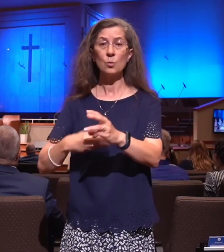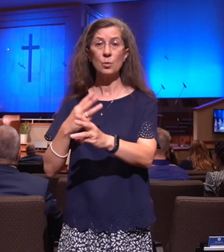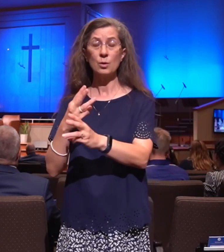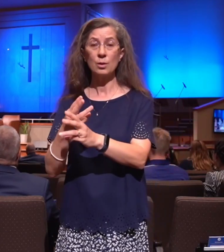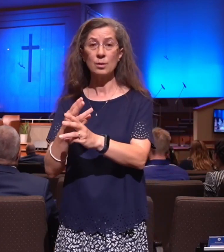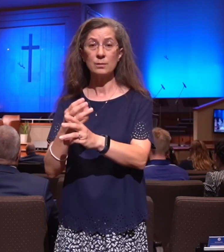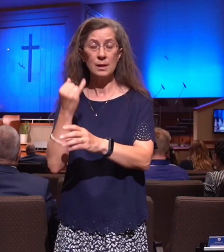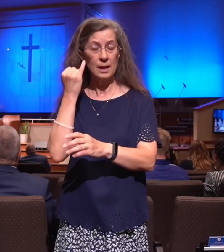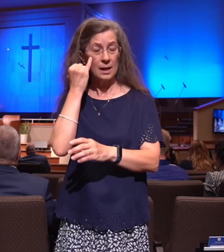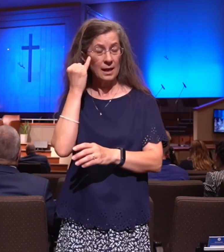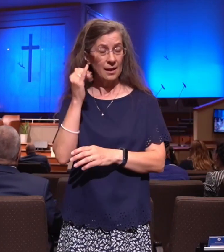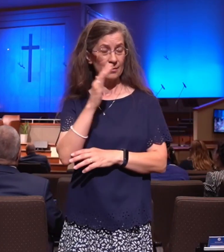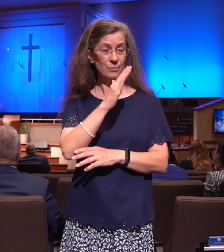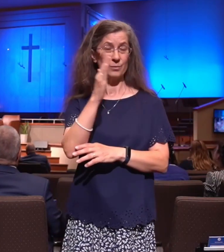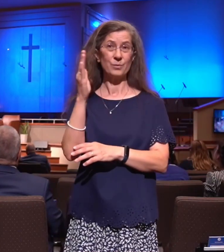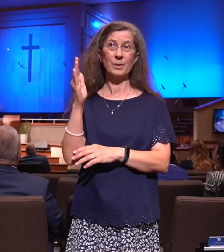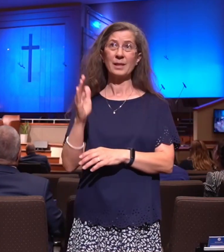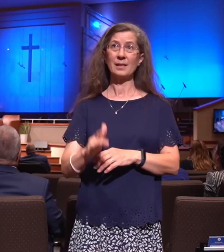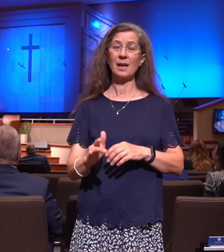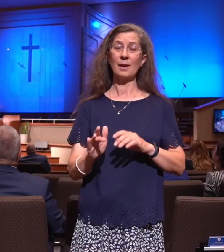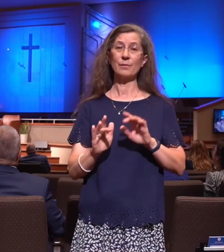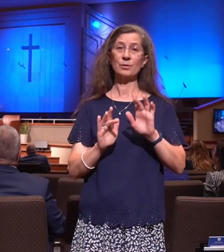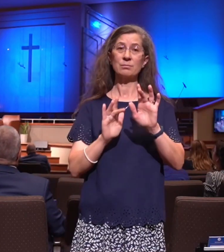world we never touched